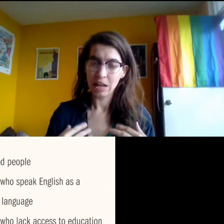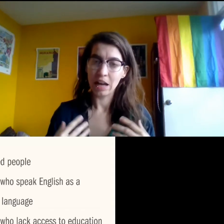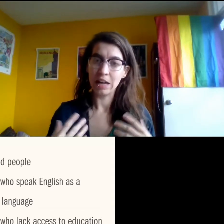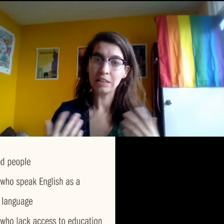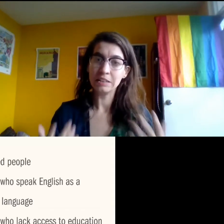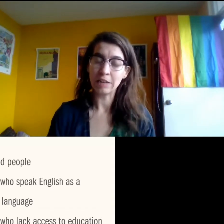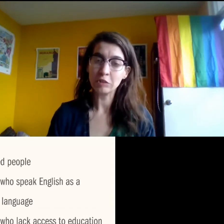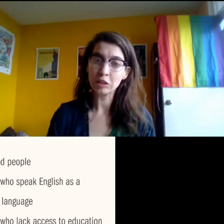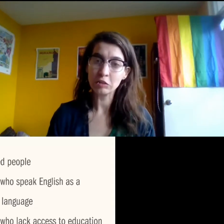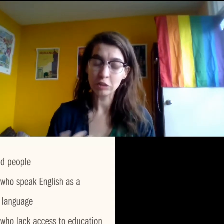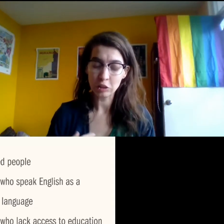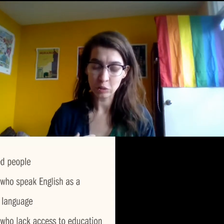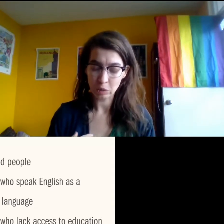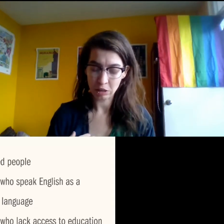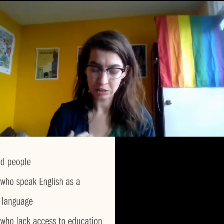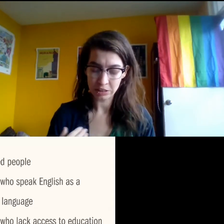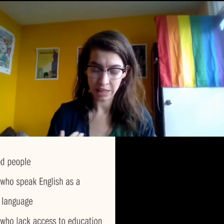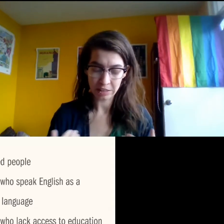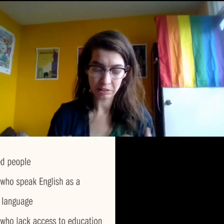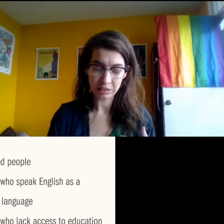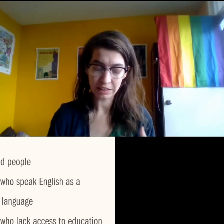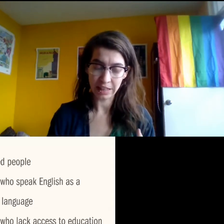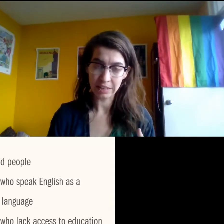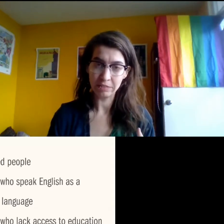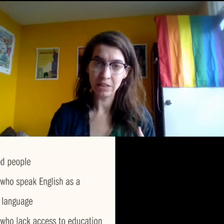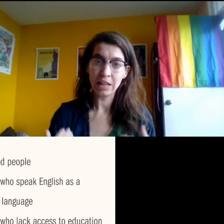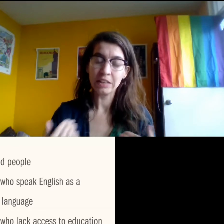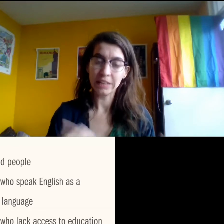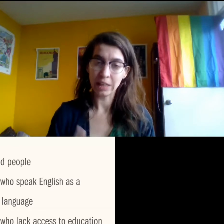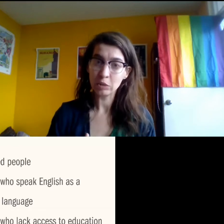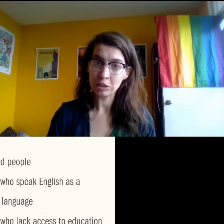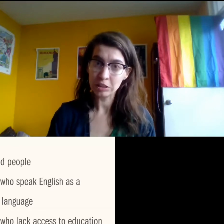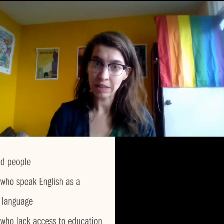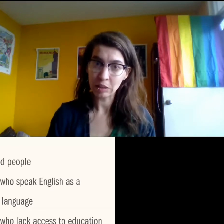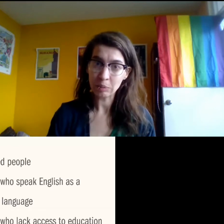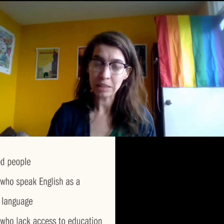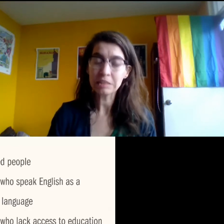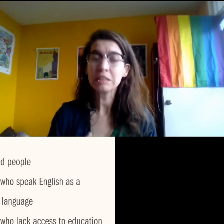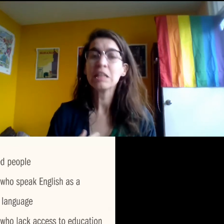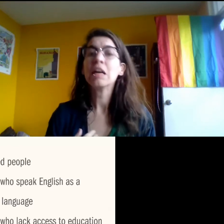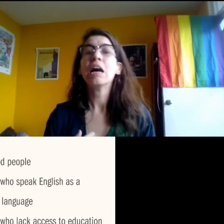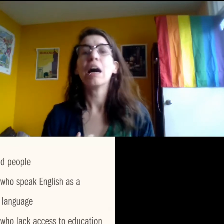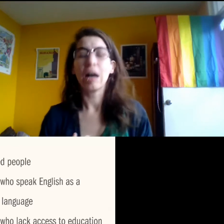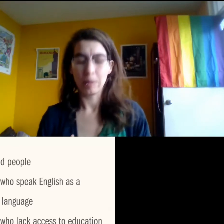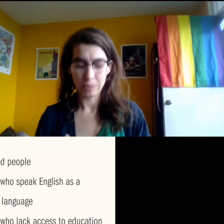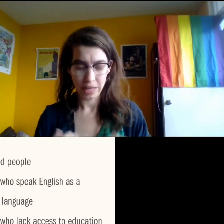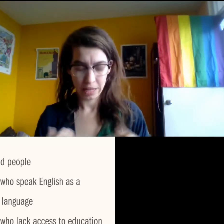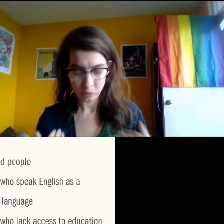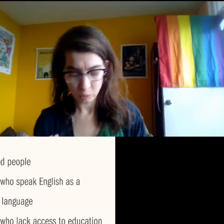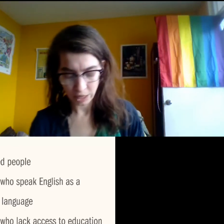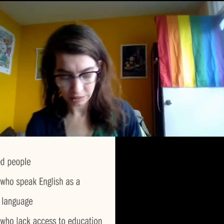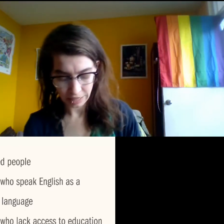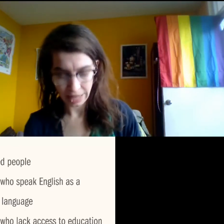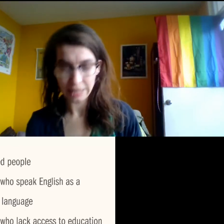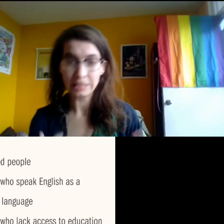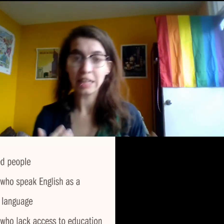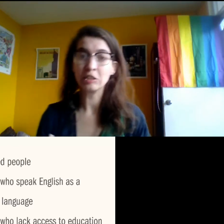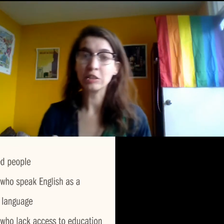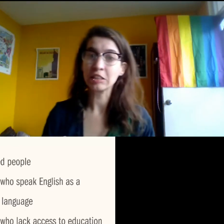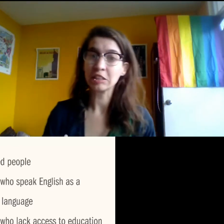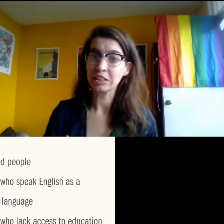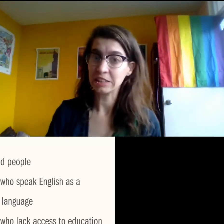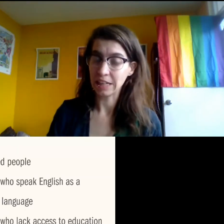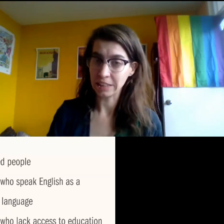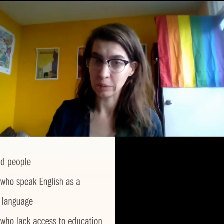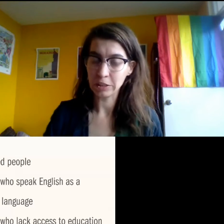uh, deaf children who are denied early life language development, um, as well as